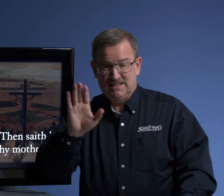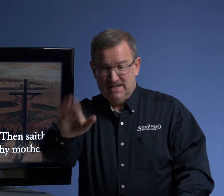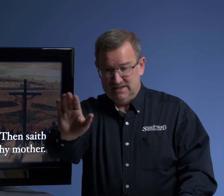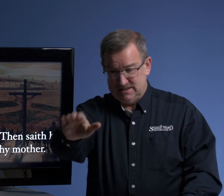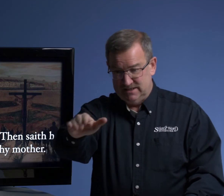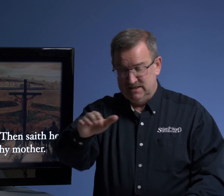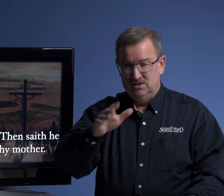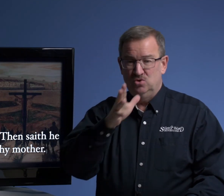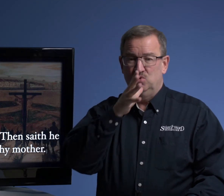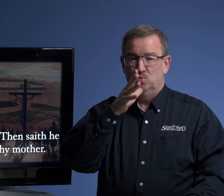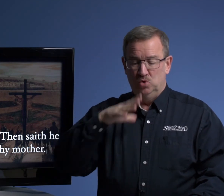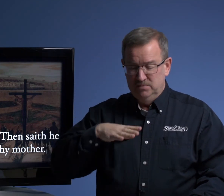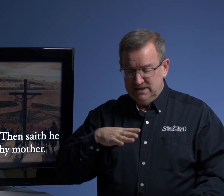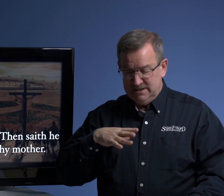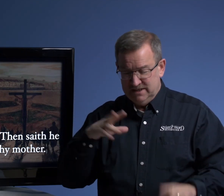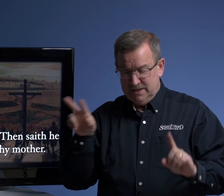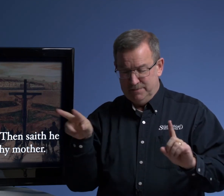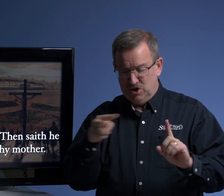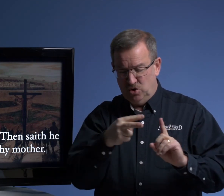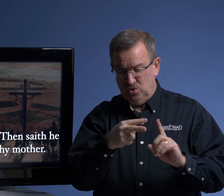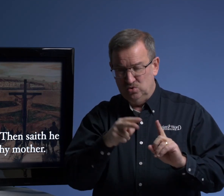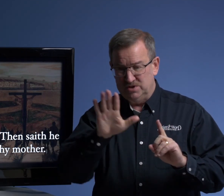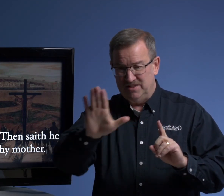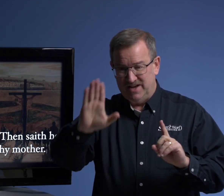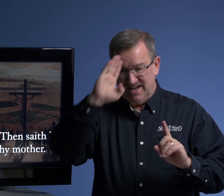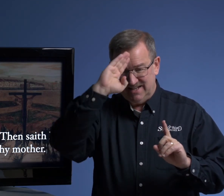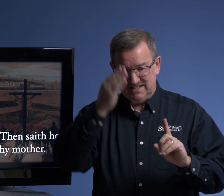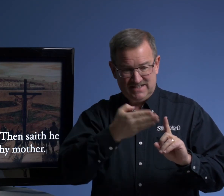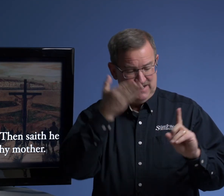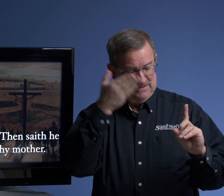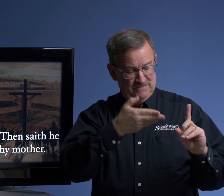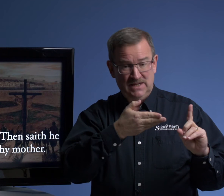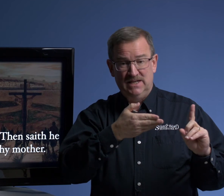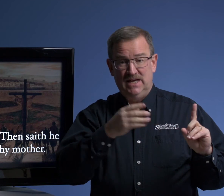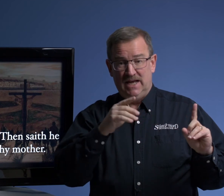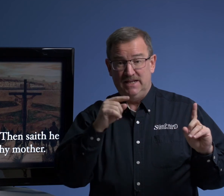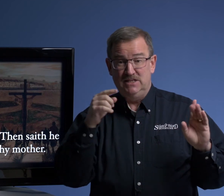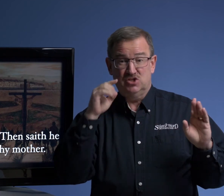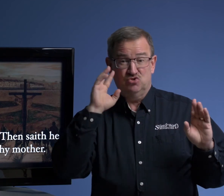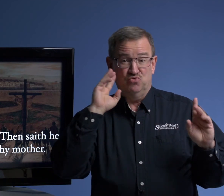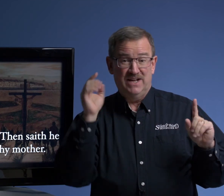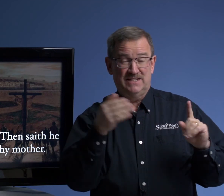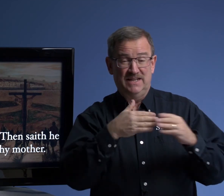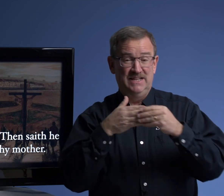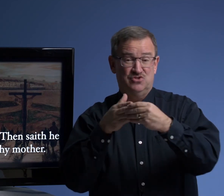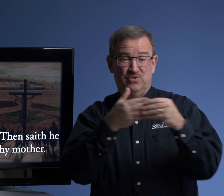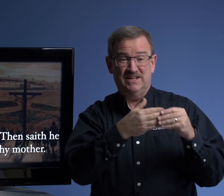says, woman, behold thy son. And he's directing, he's directing